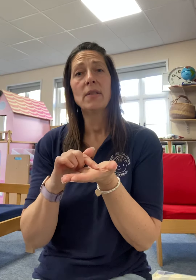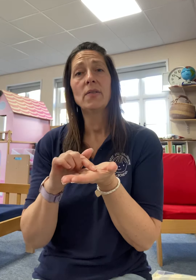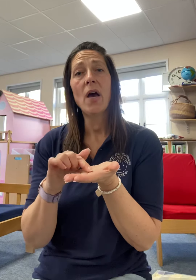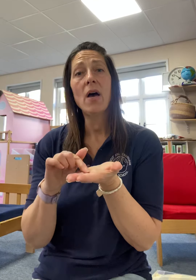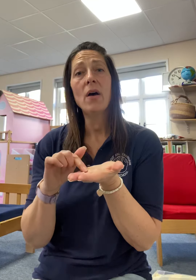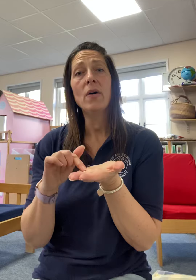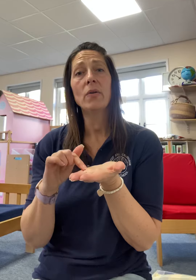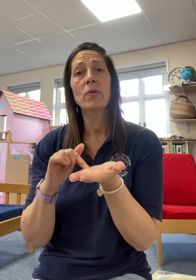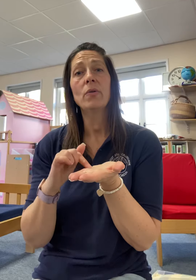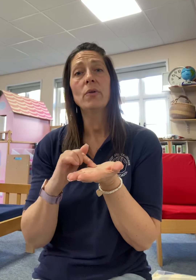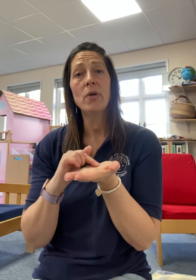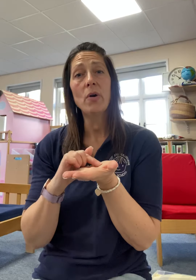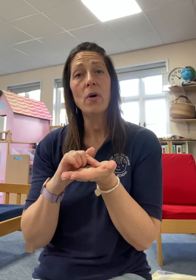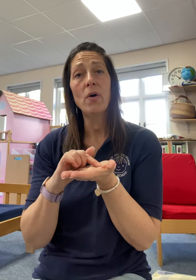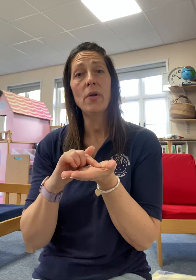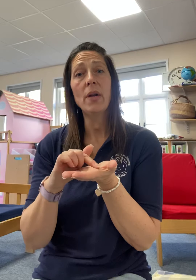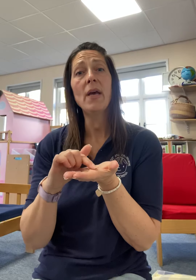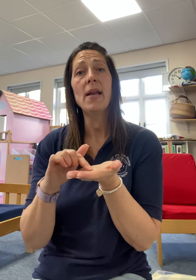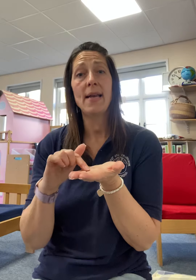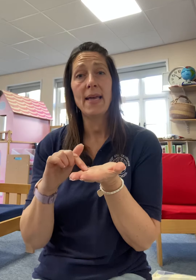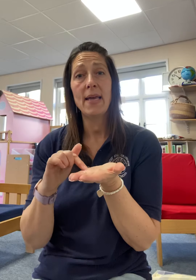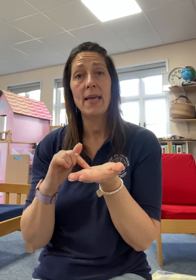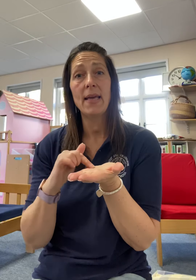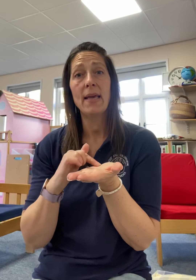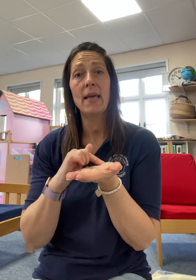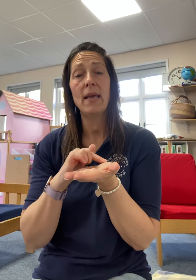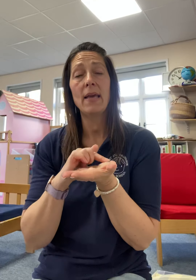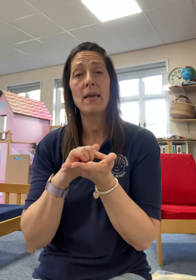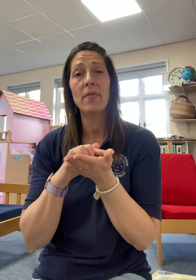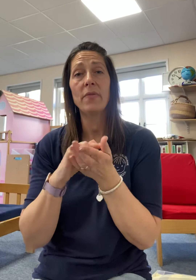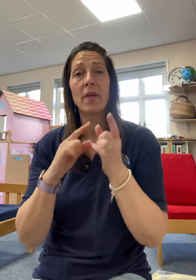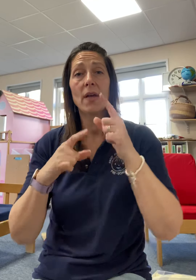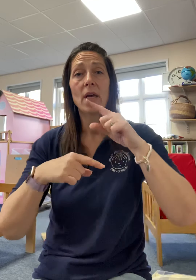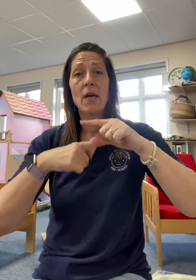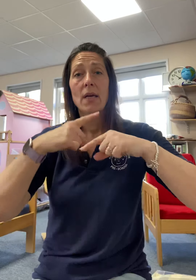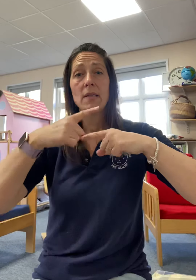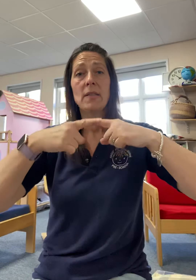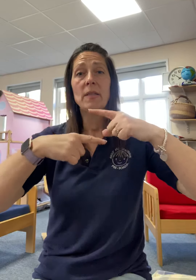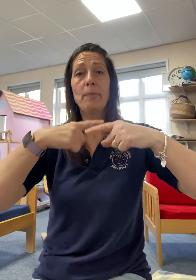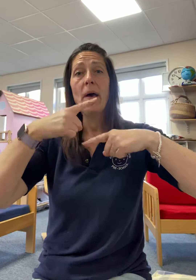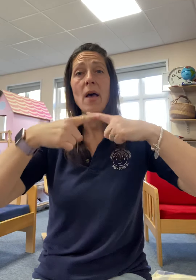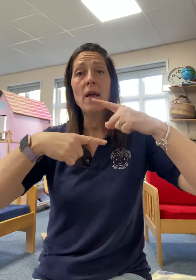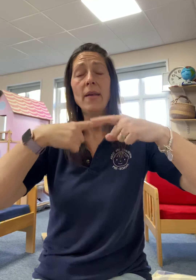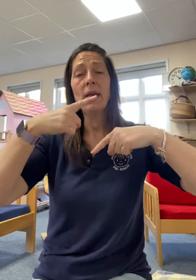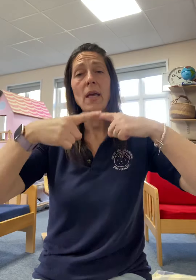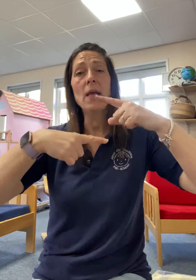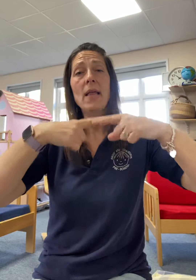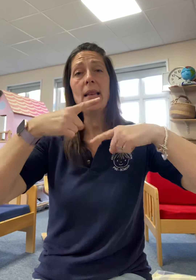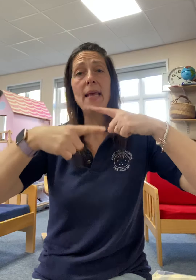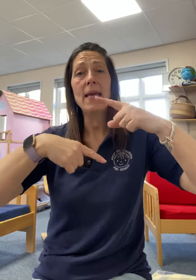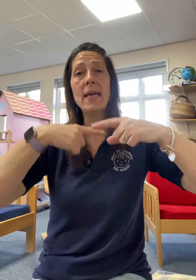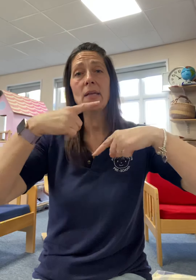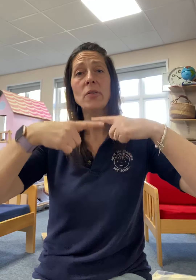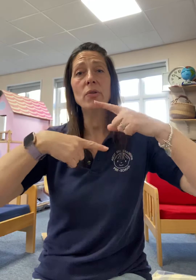Snuggled on a leaf. Spun a little